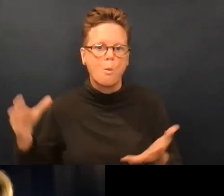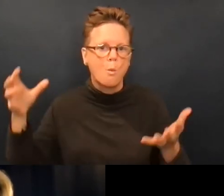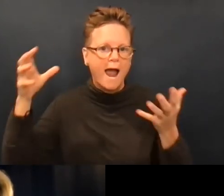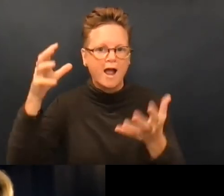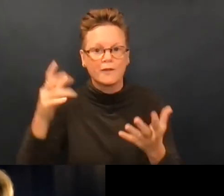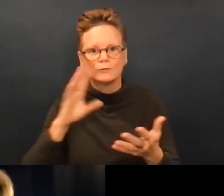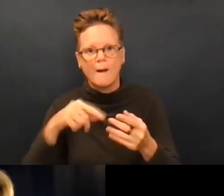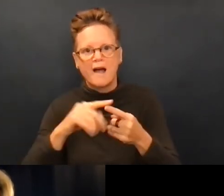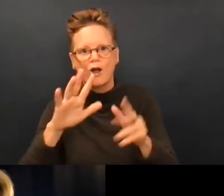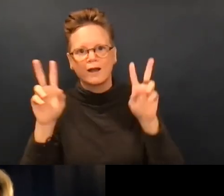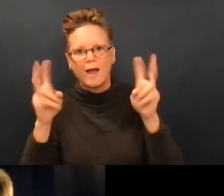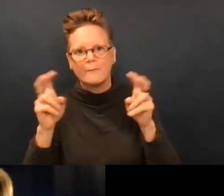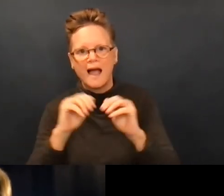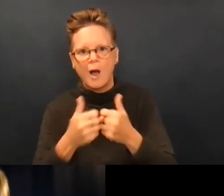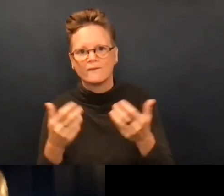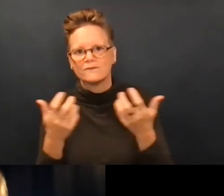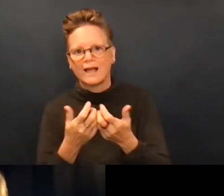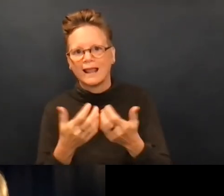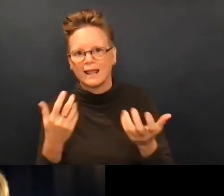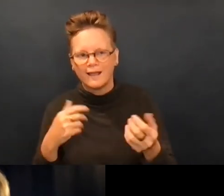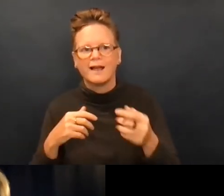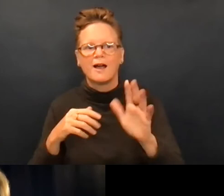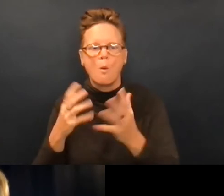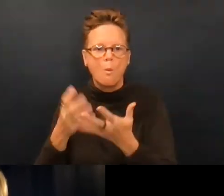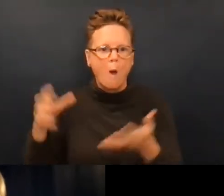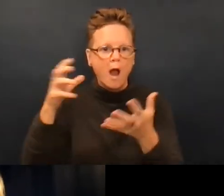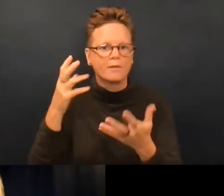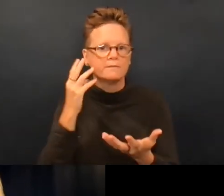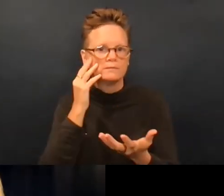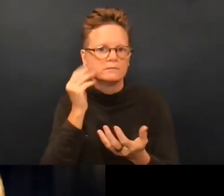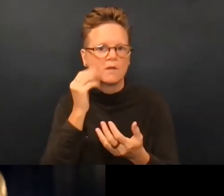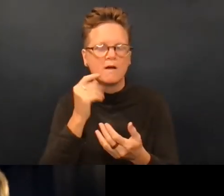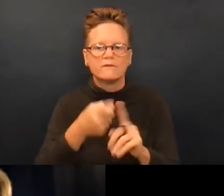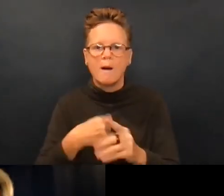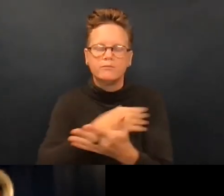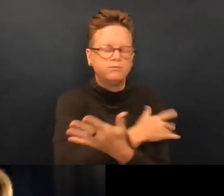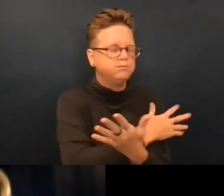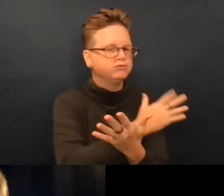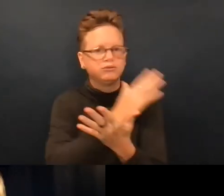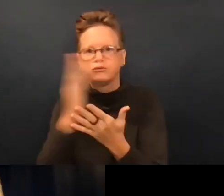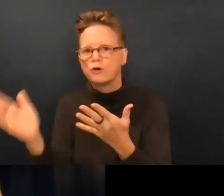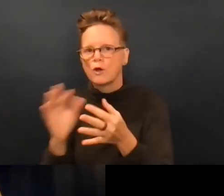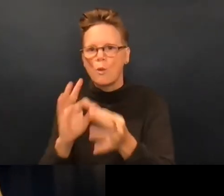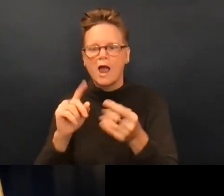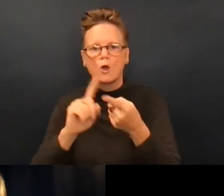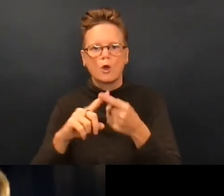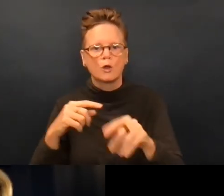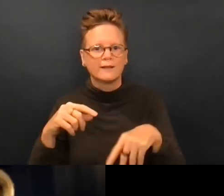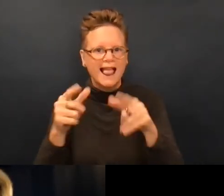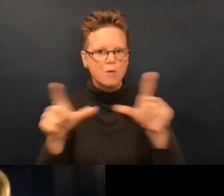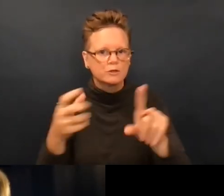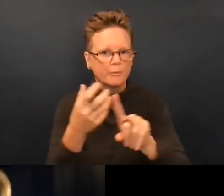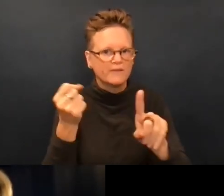core team that I had mentioned before. She has a wealth of knowledge talking about how we can fit, you know, her experience,